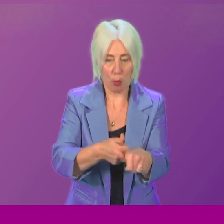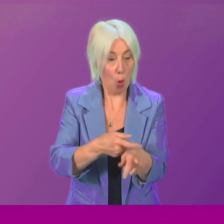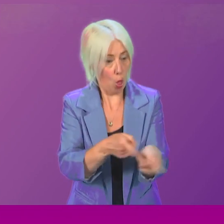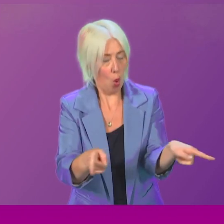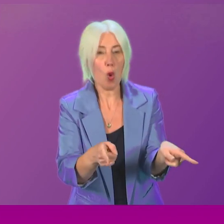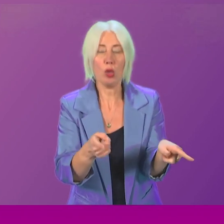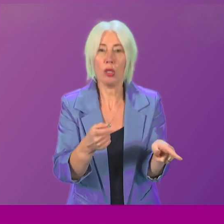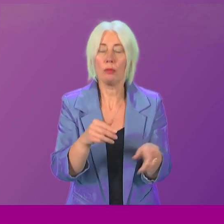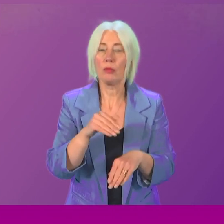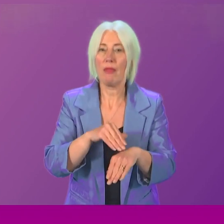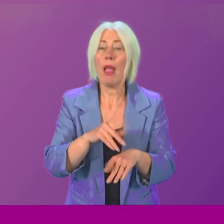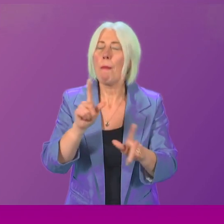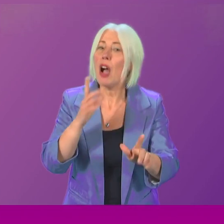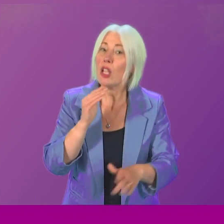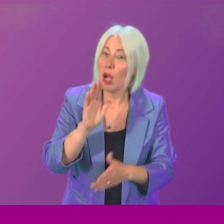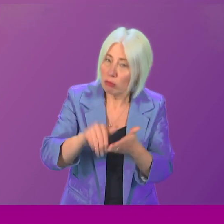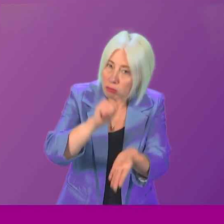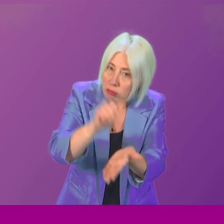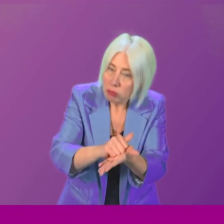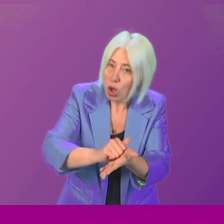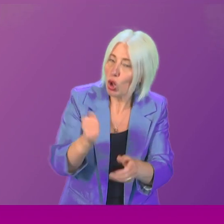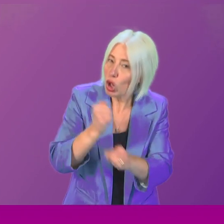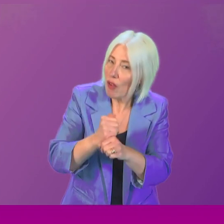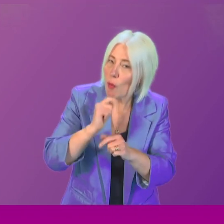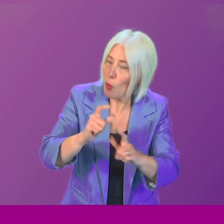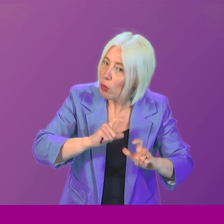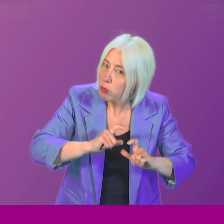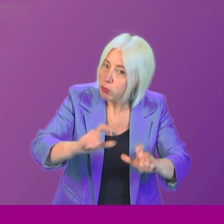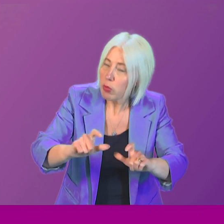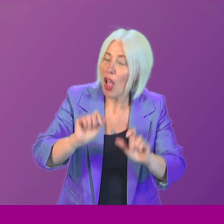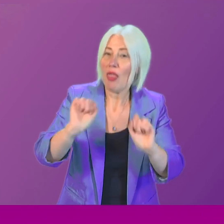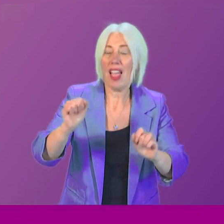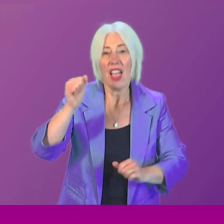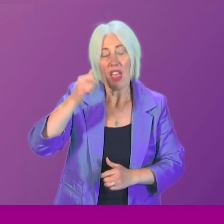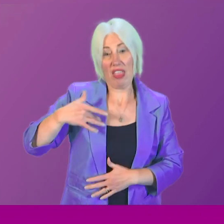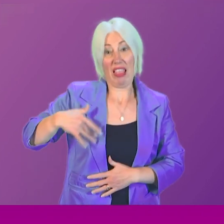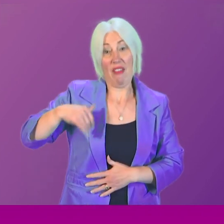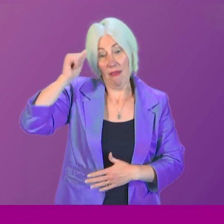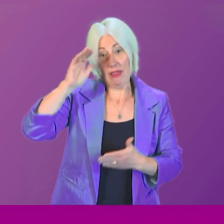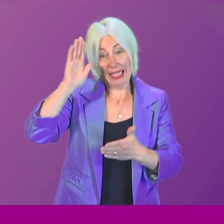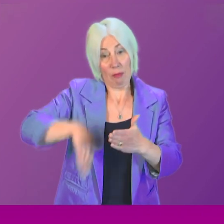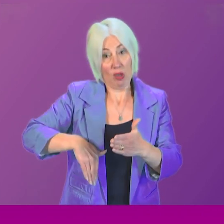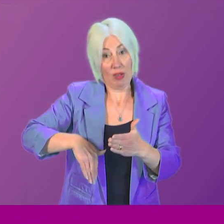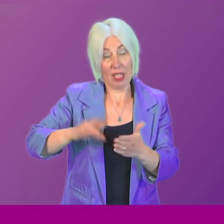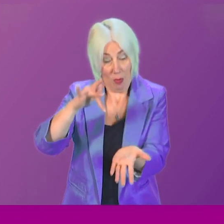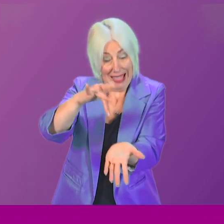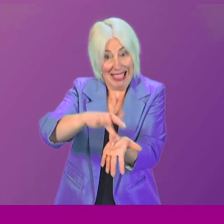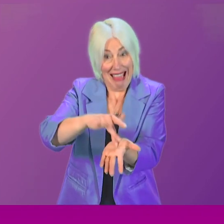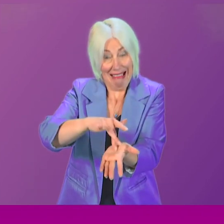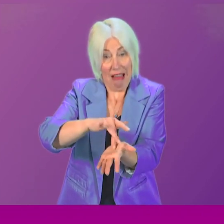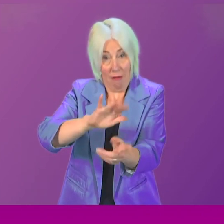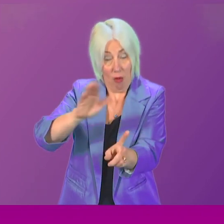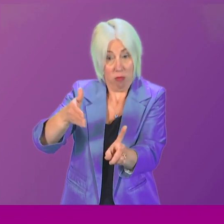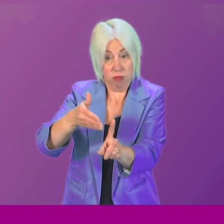Could I ask her for an assurance that the Scottish Government will continue to place lived experience at the heart of its approach to helping